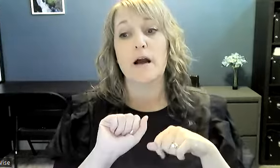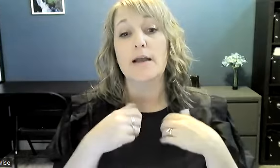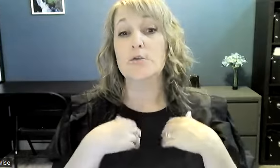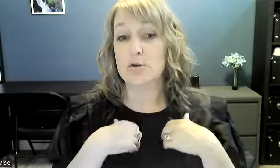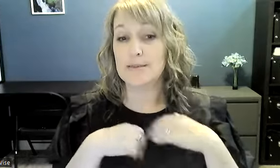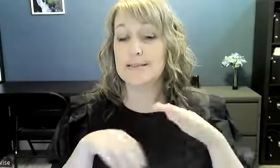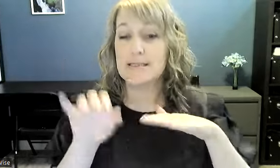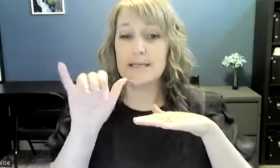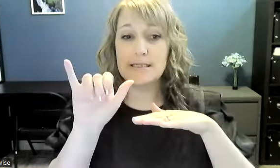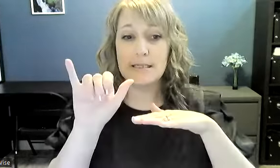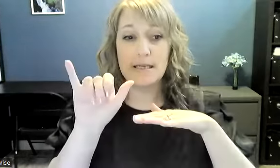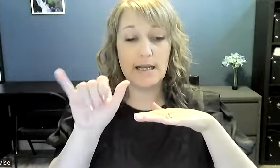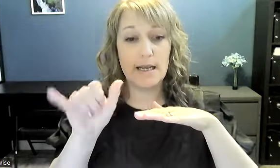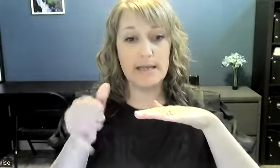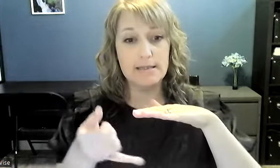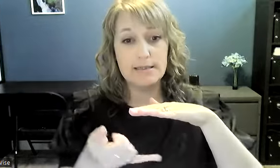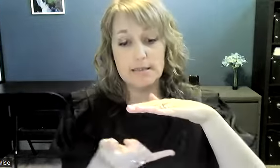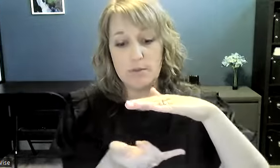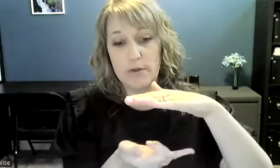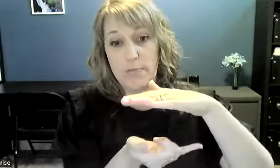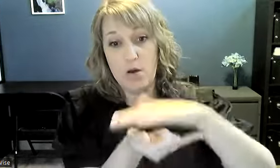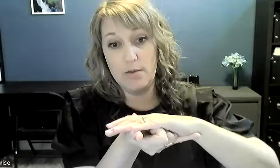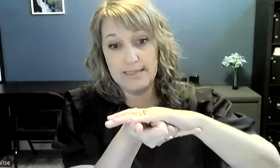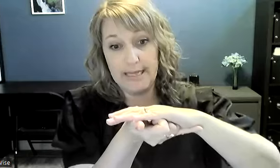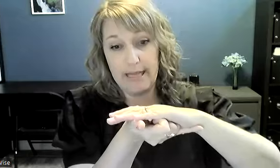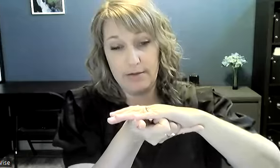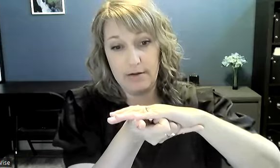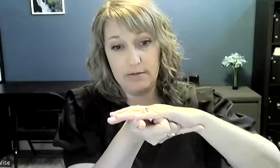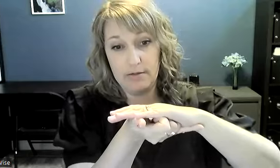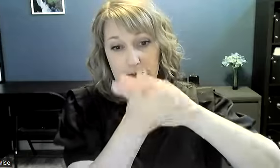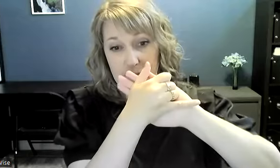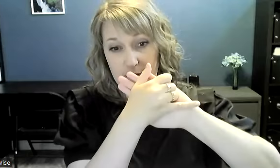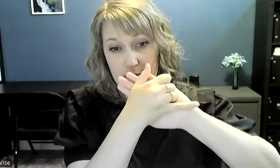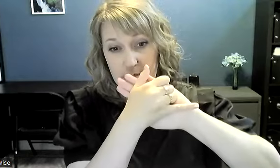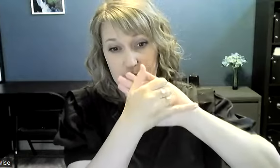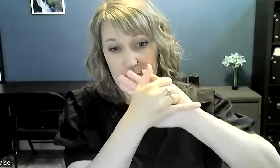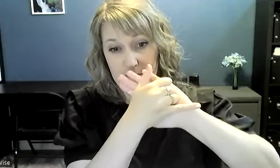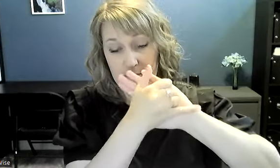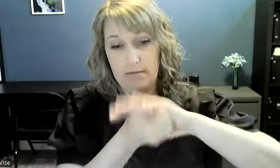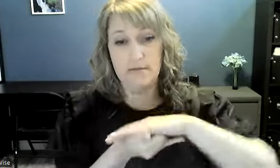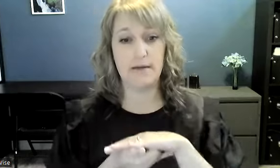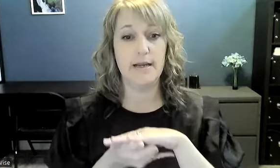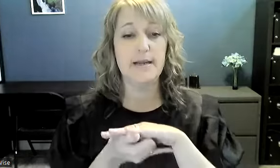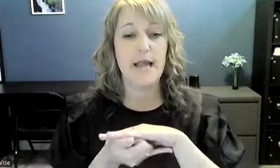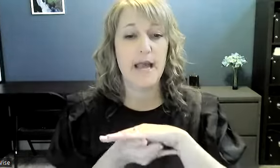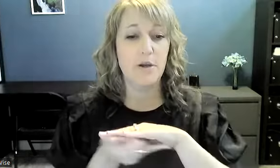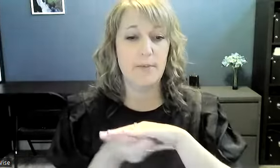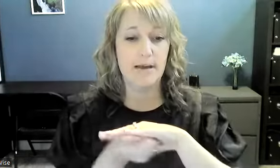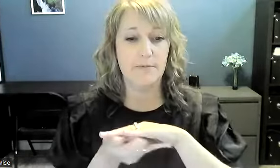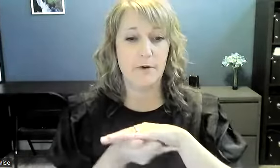i normally see it is with palms together okay all right and you go back and forth